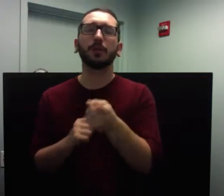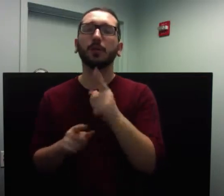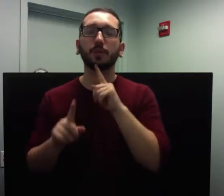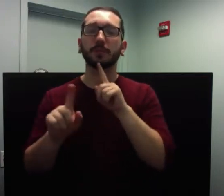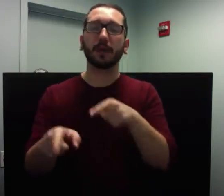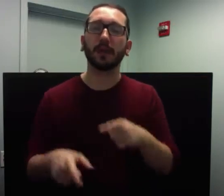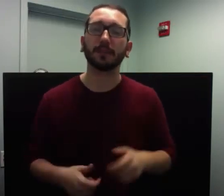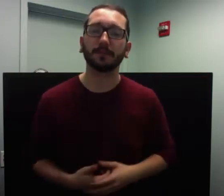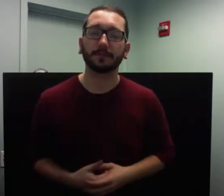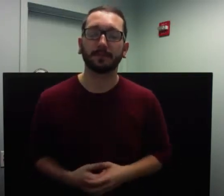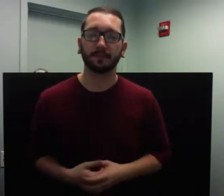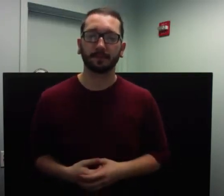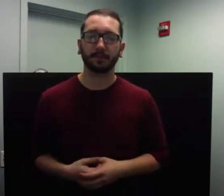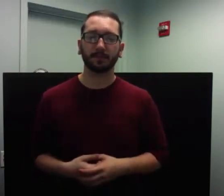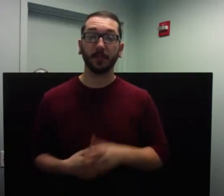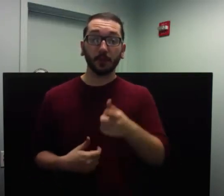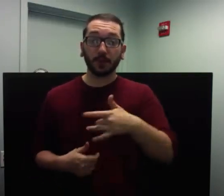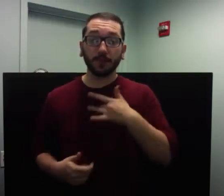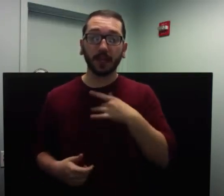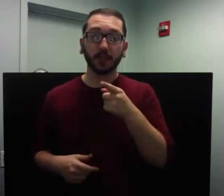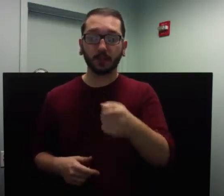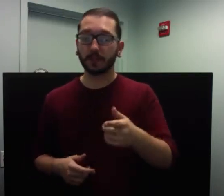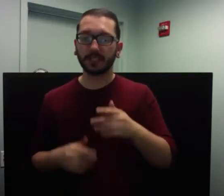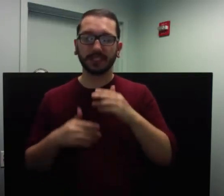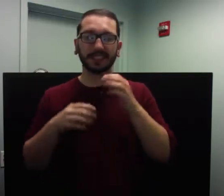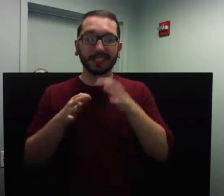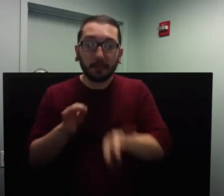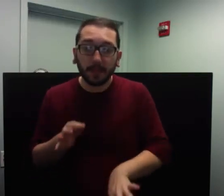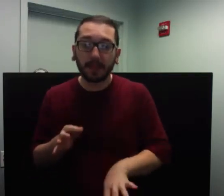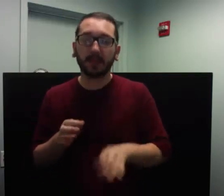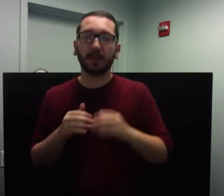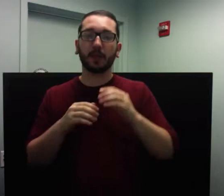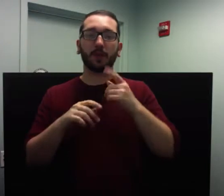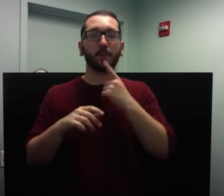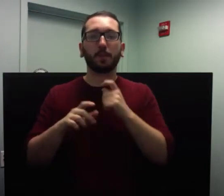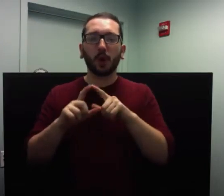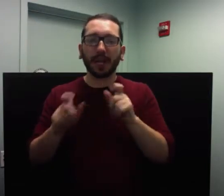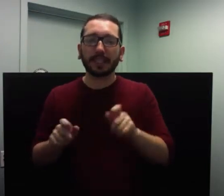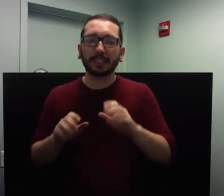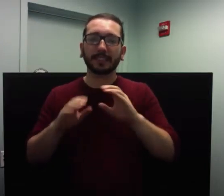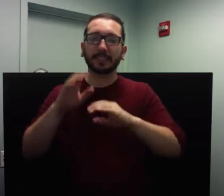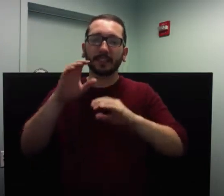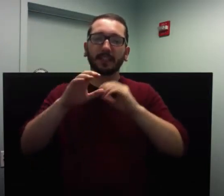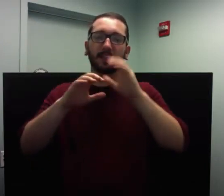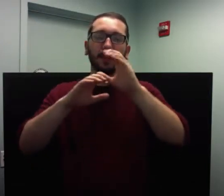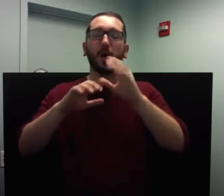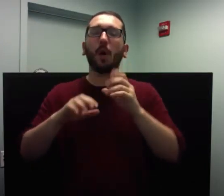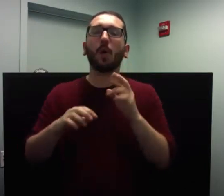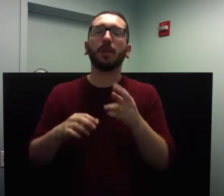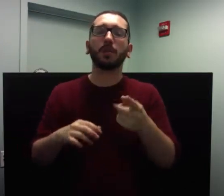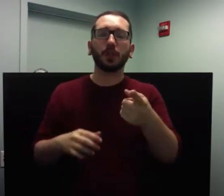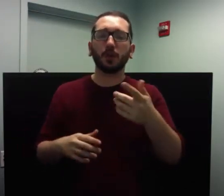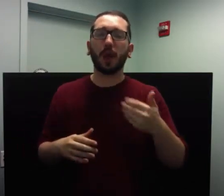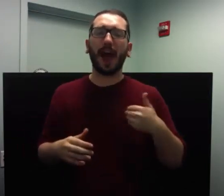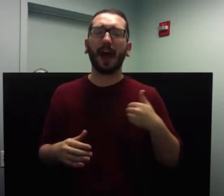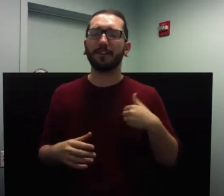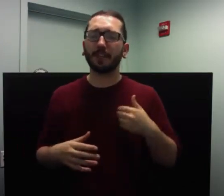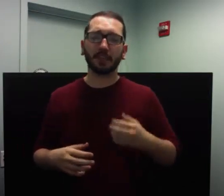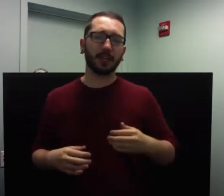Do you feel as though you simply made bricks? Or do you retain the original joy and enthusiasm of your life